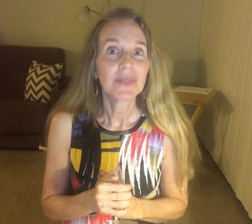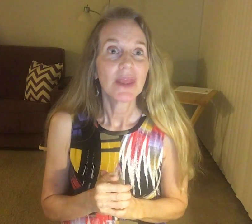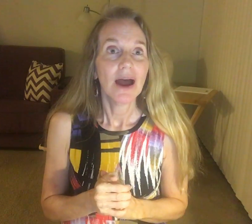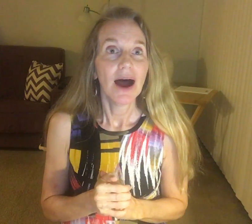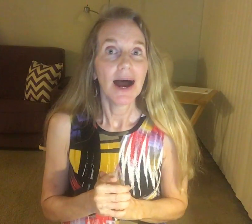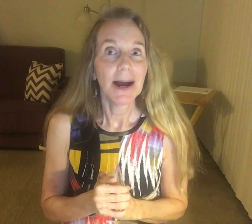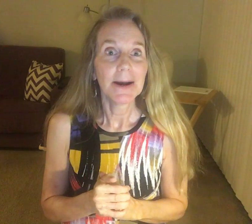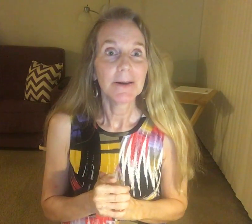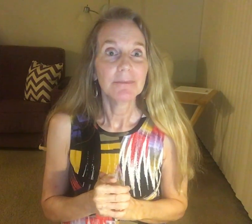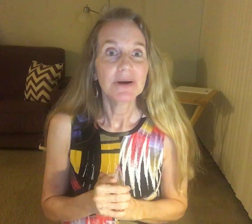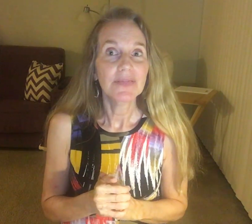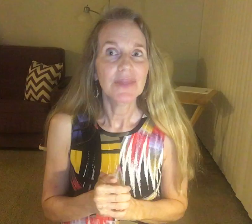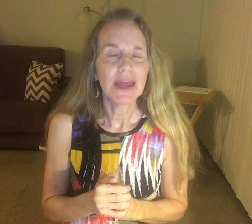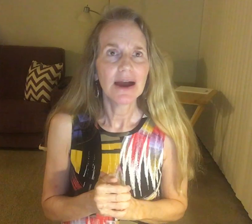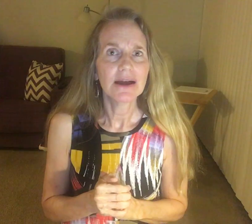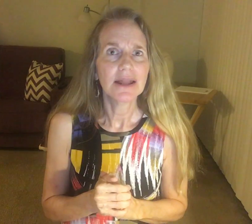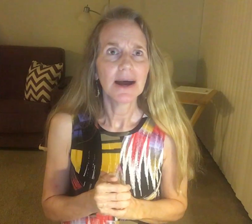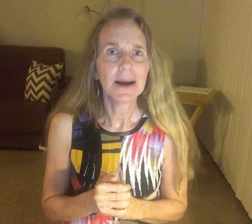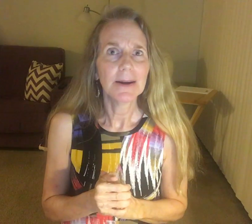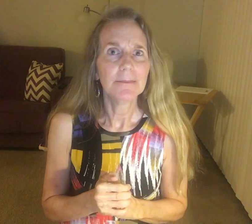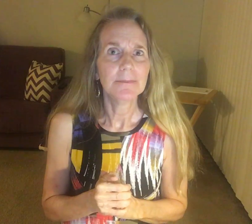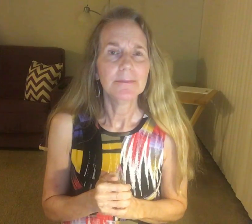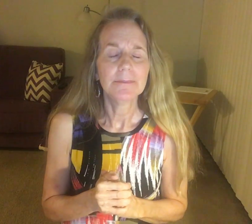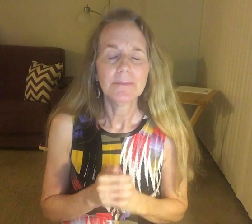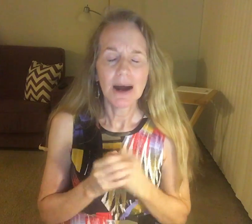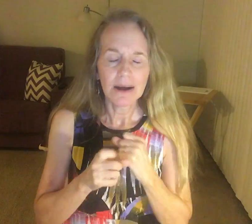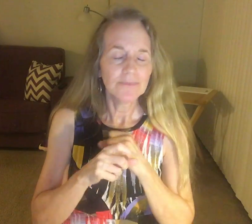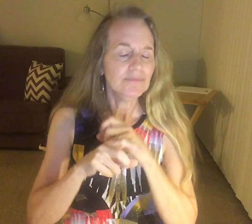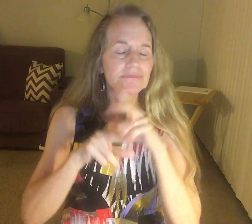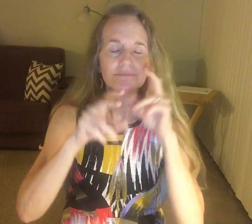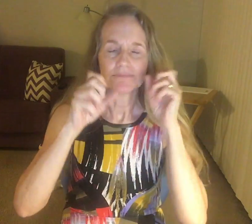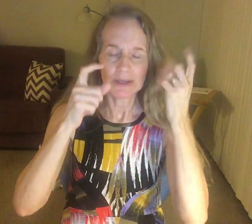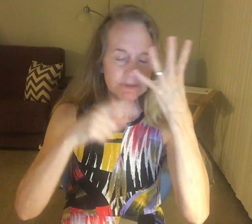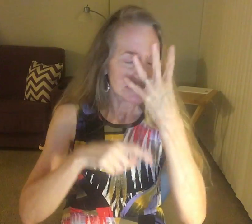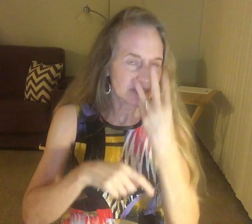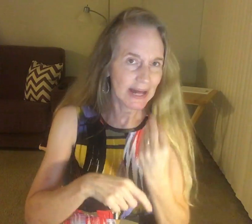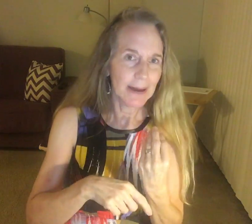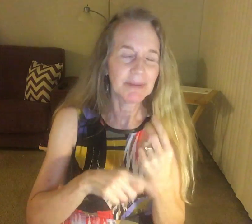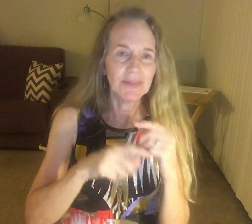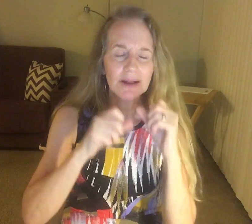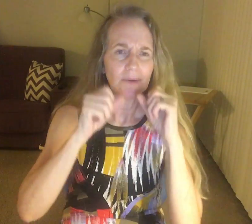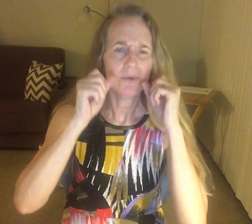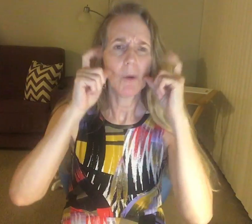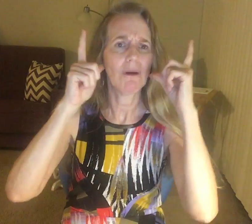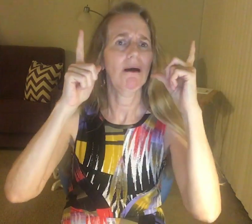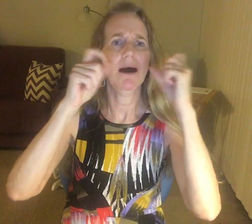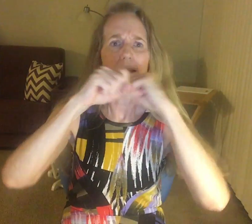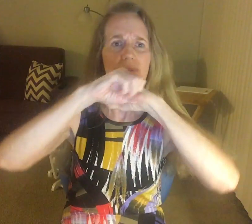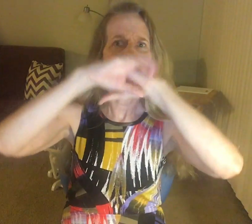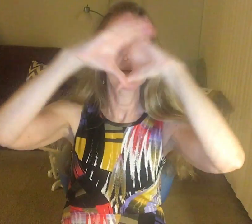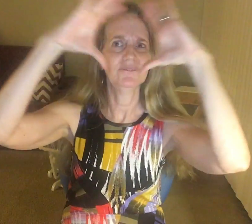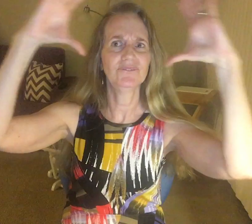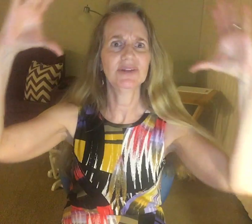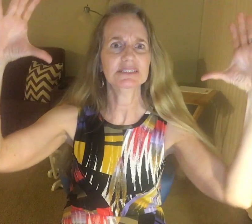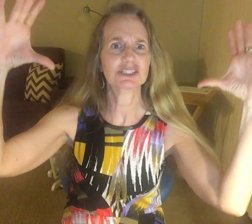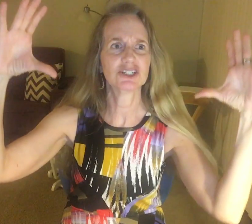Um, and then, um, um, they were snapping in a low car. And they were fishing.